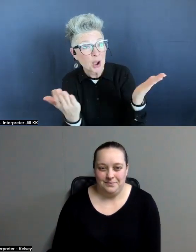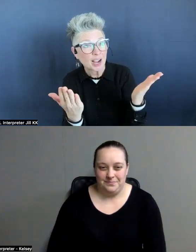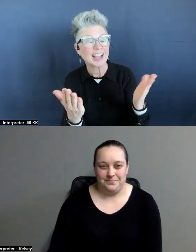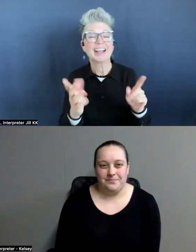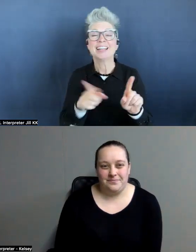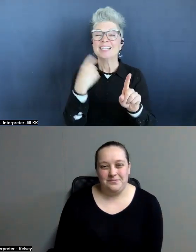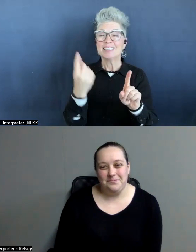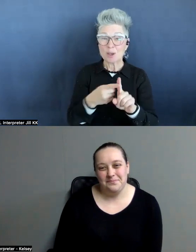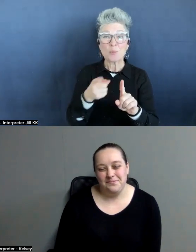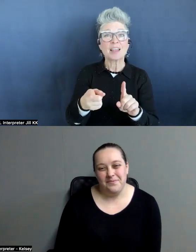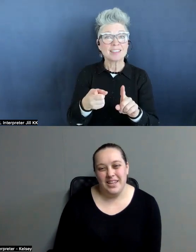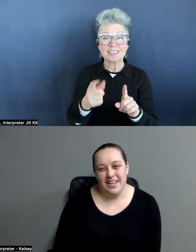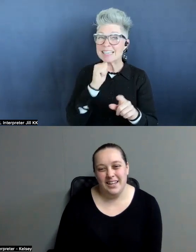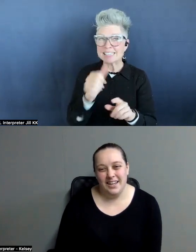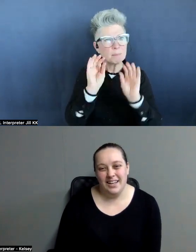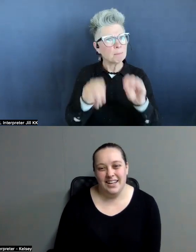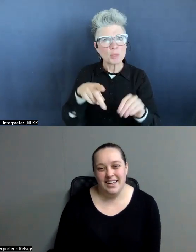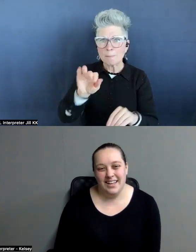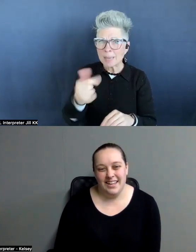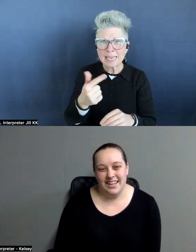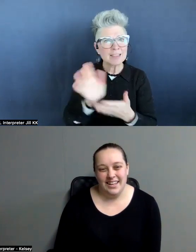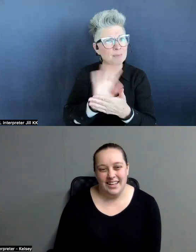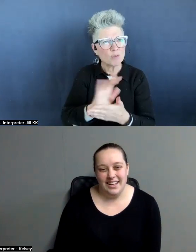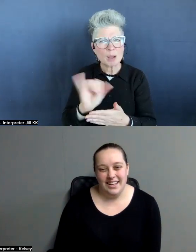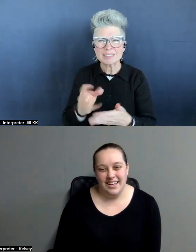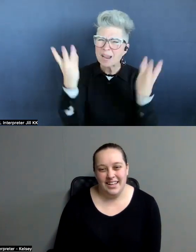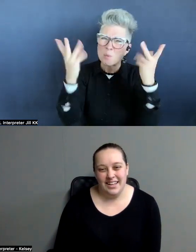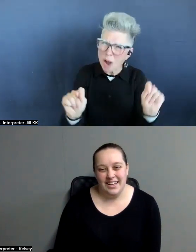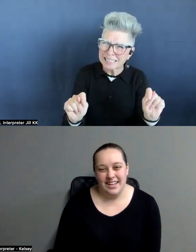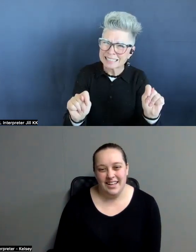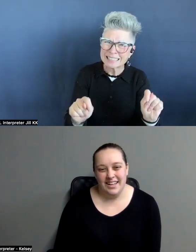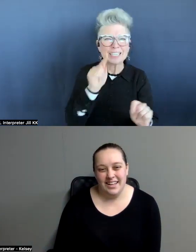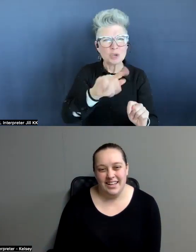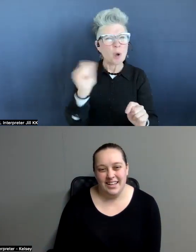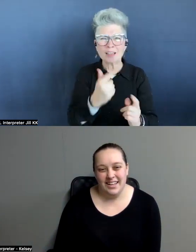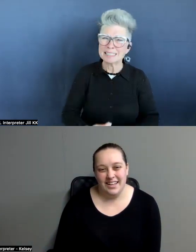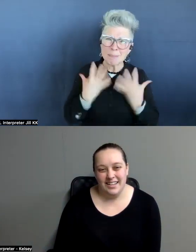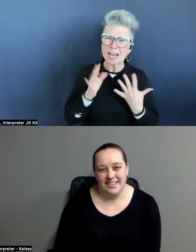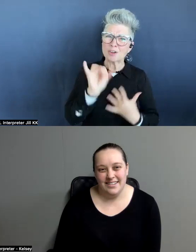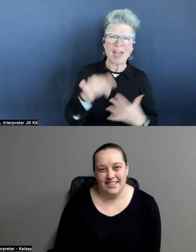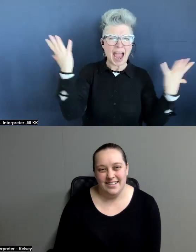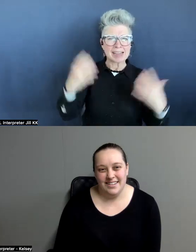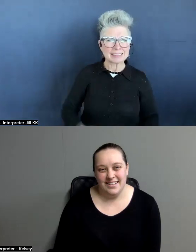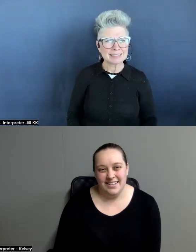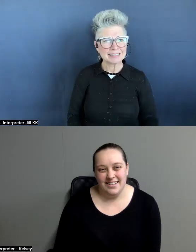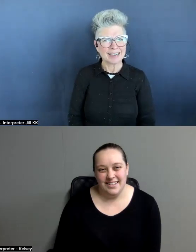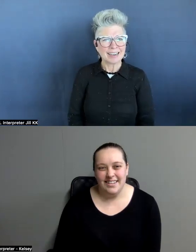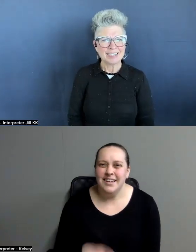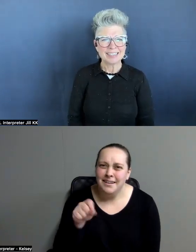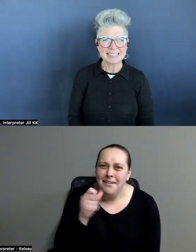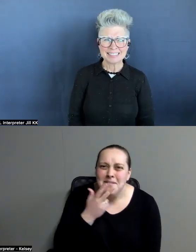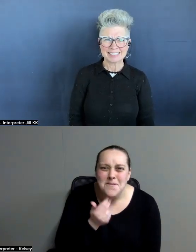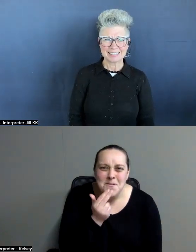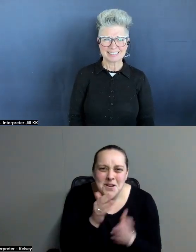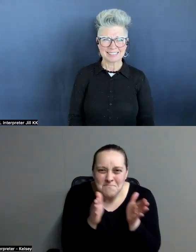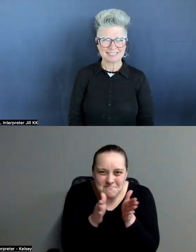pig in the movie, I was like, what? Y'all inspired it. Yeah. was so cool to see